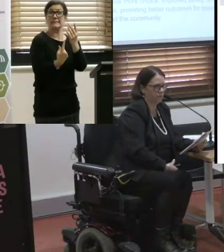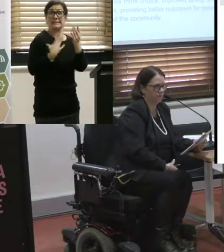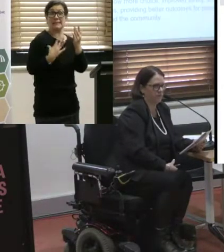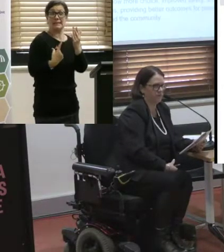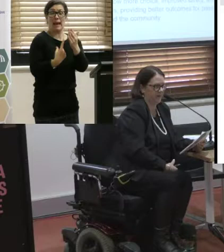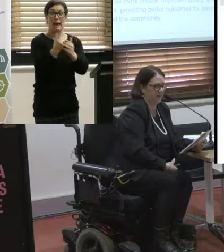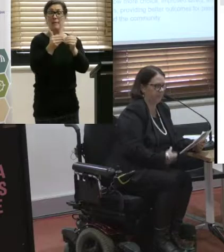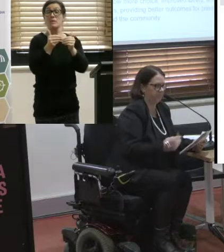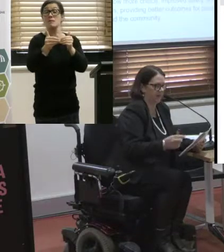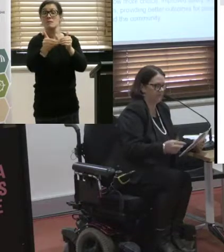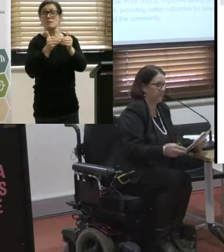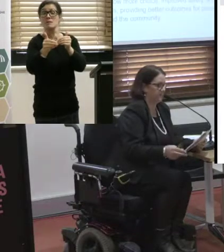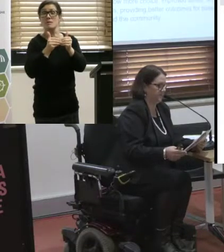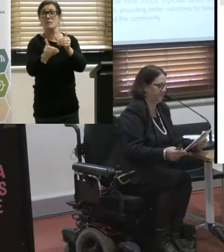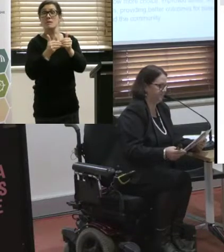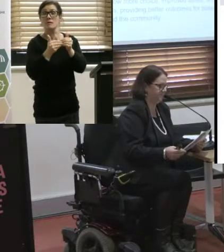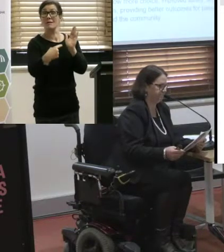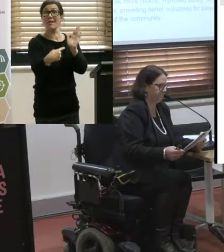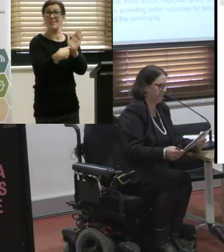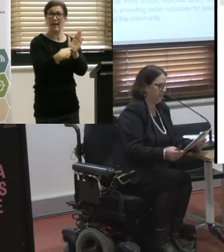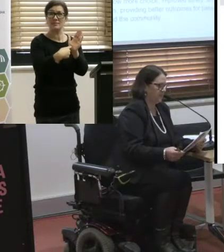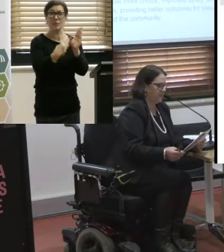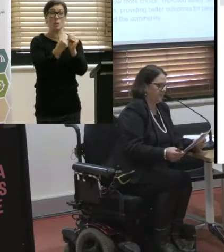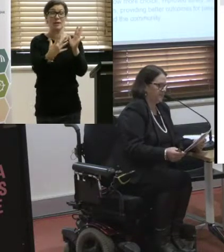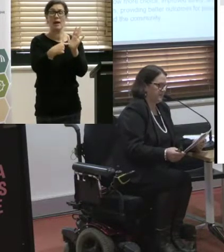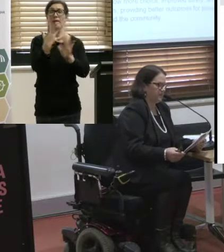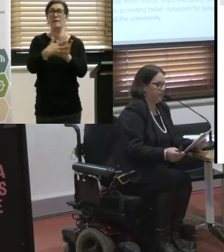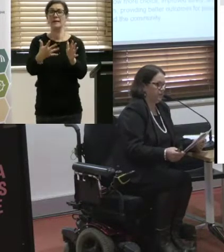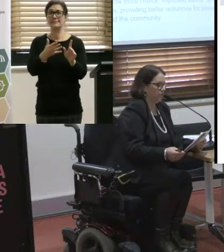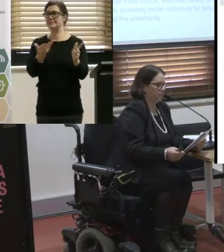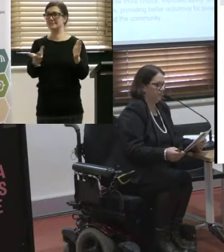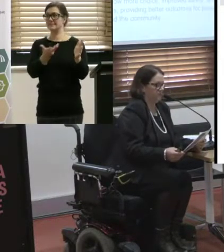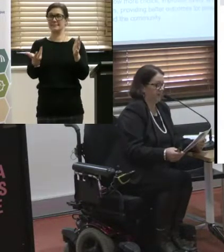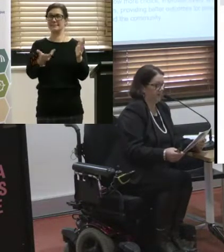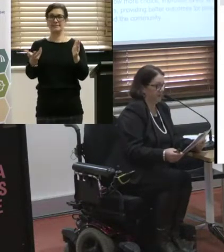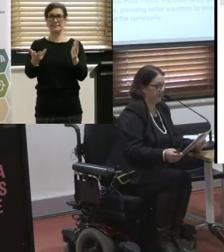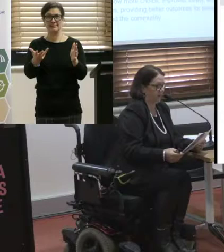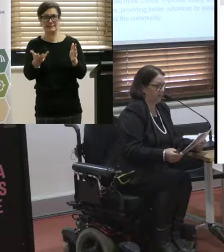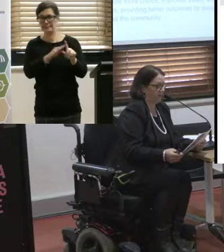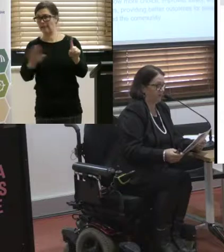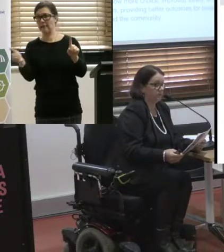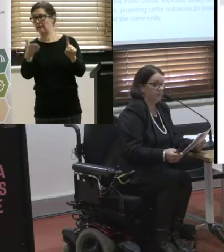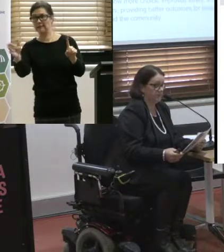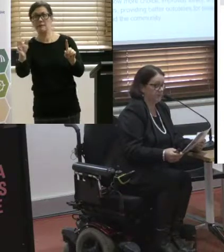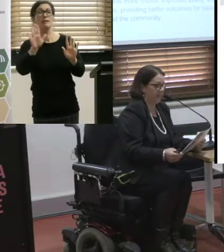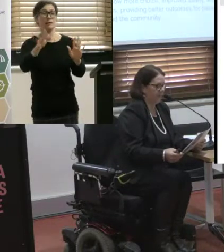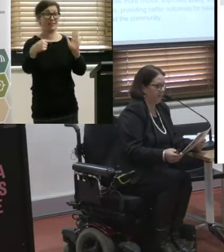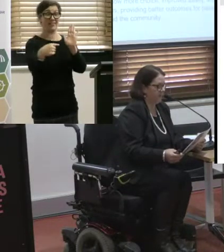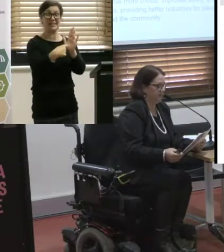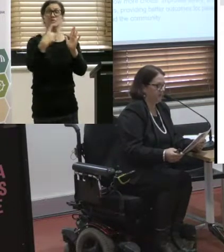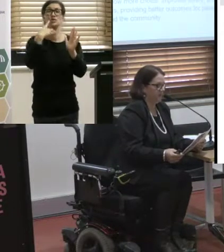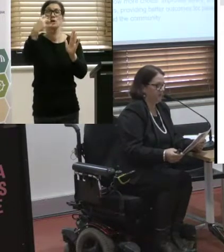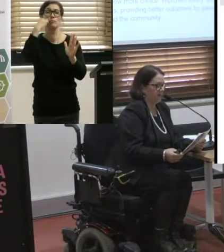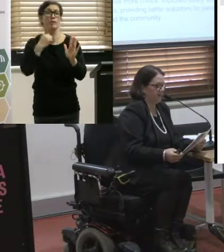for it to be danced around. Since new laws took effect and the reforms began,